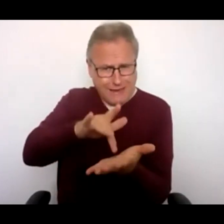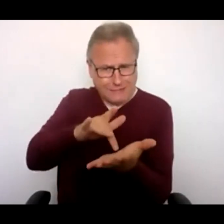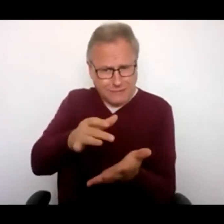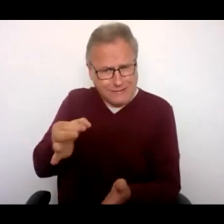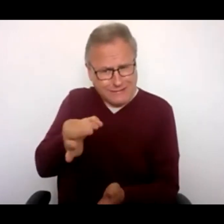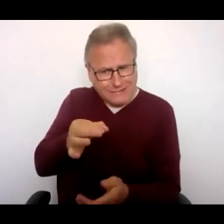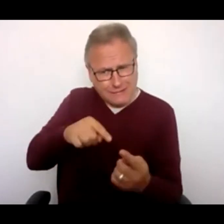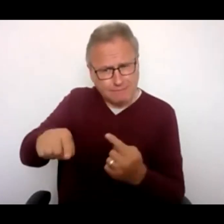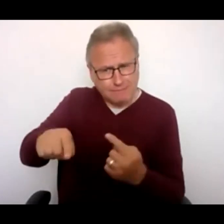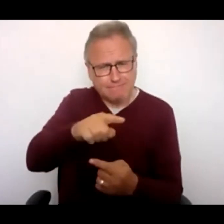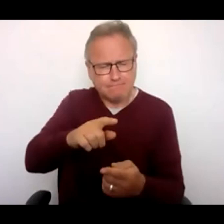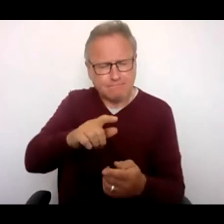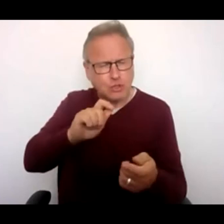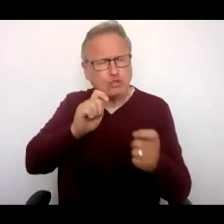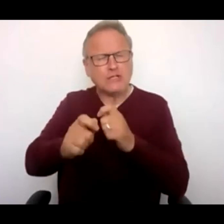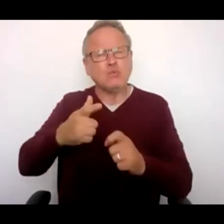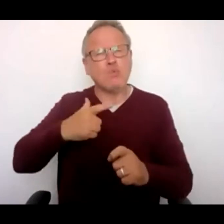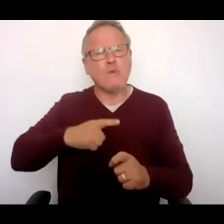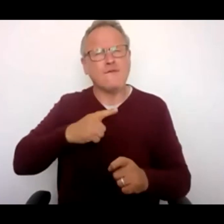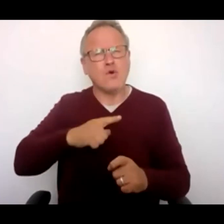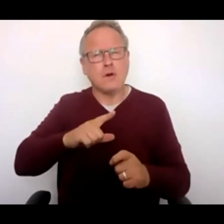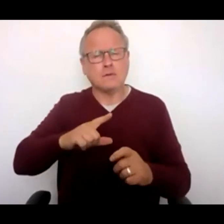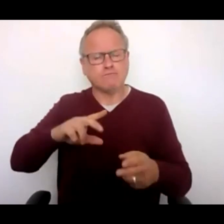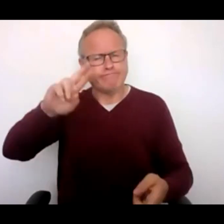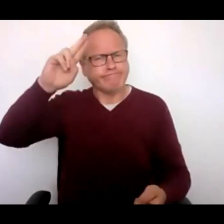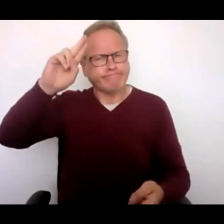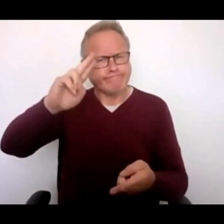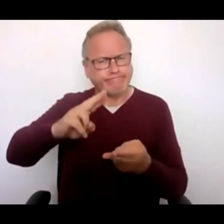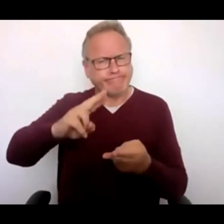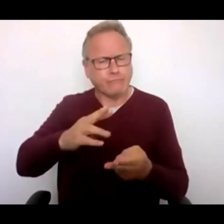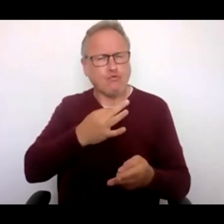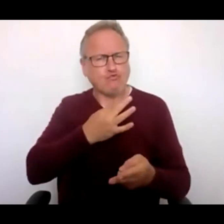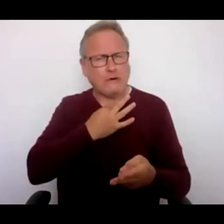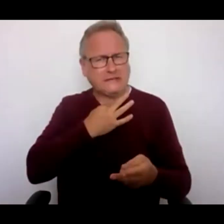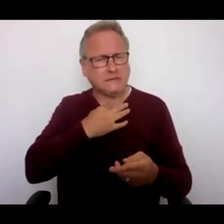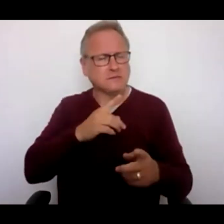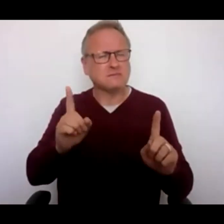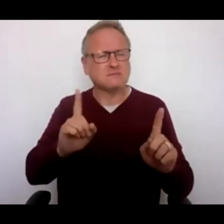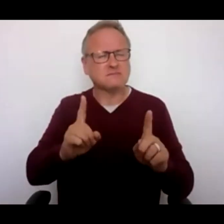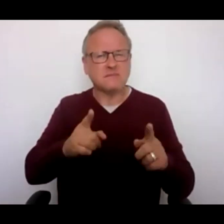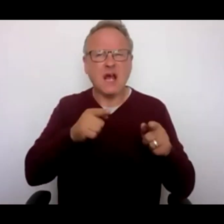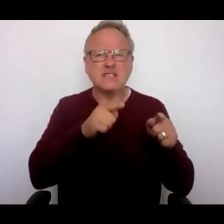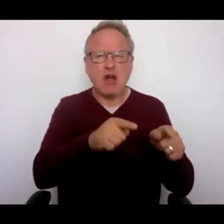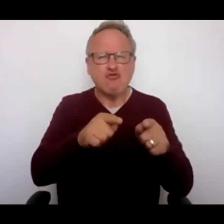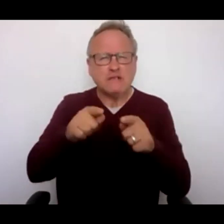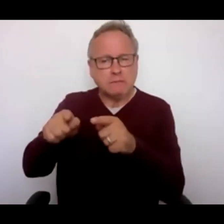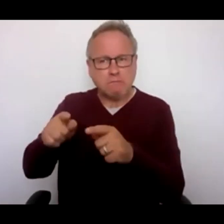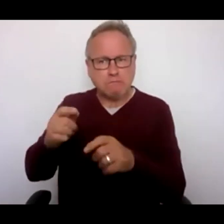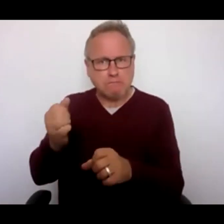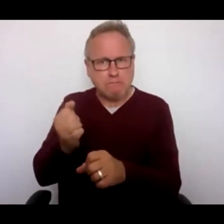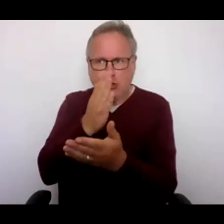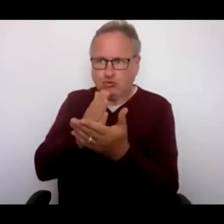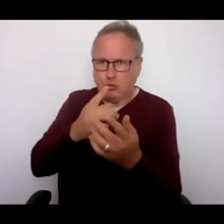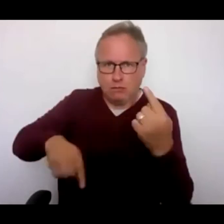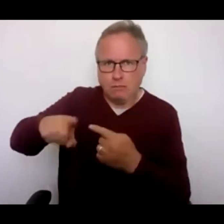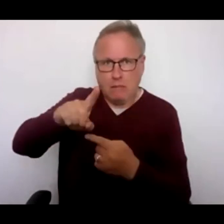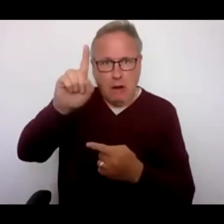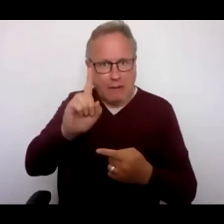changes aim to reduce the risk of terrorism and keep people safe. Terrorism